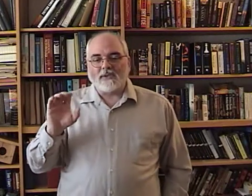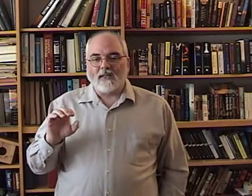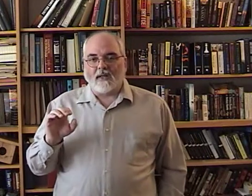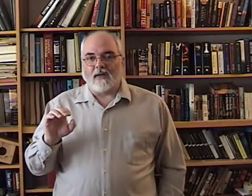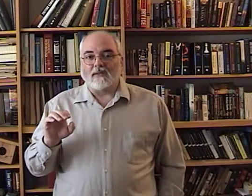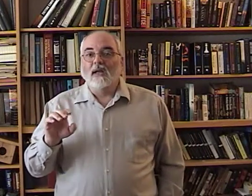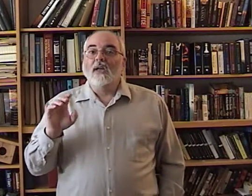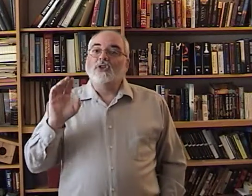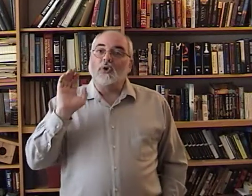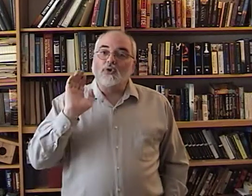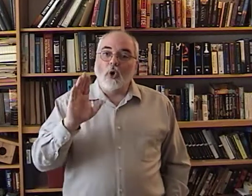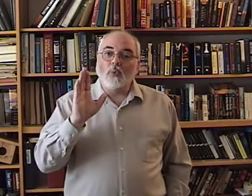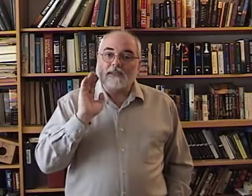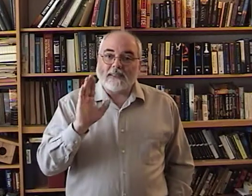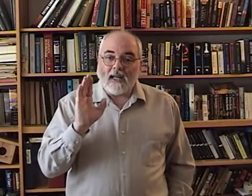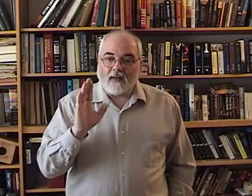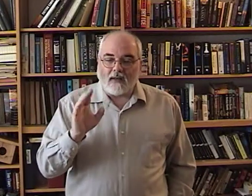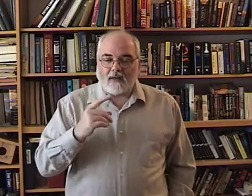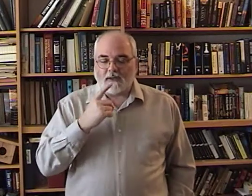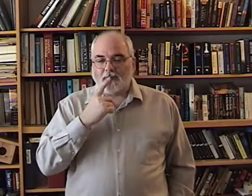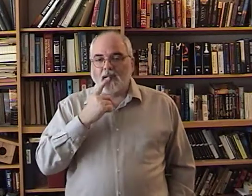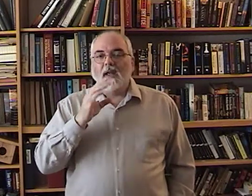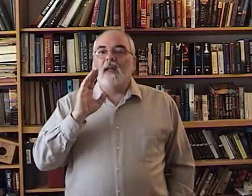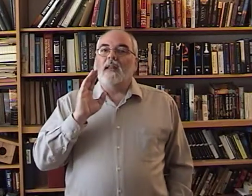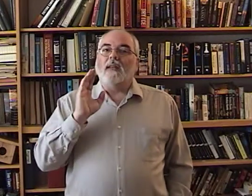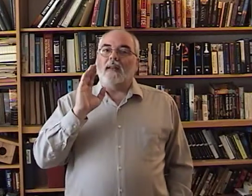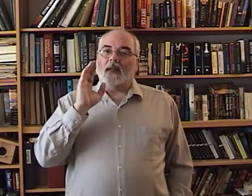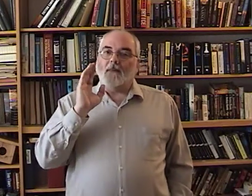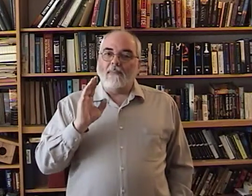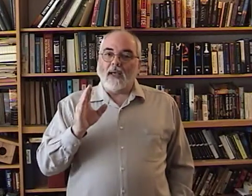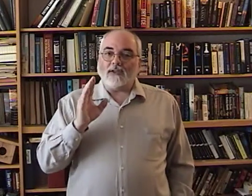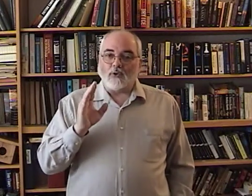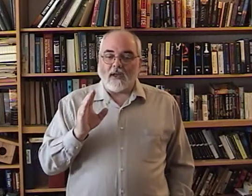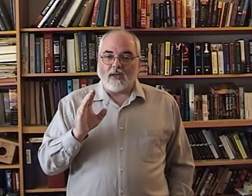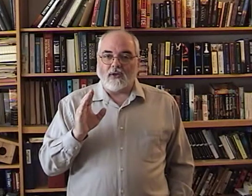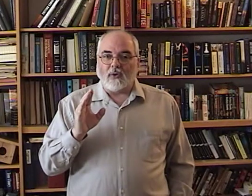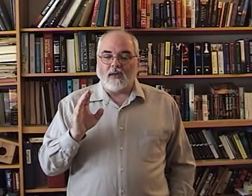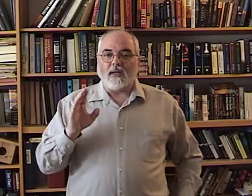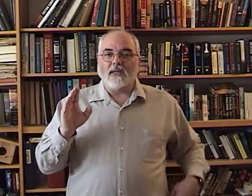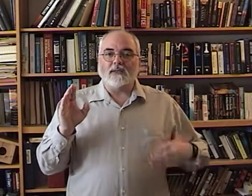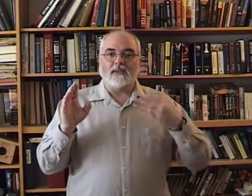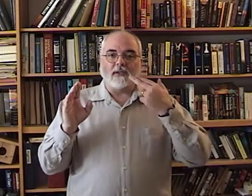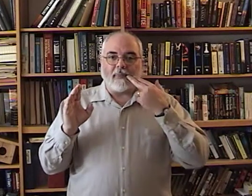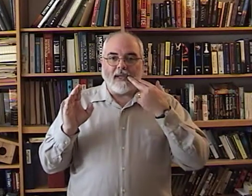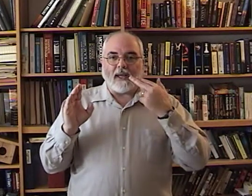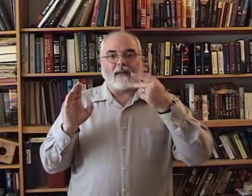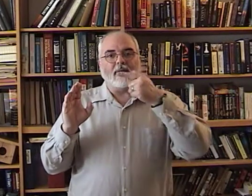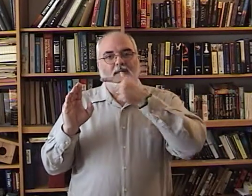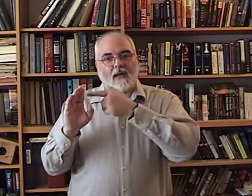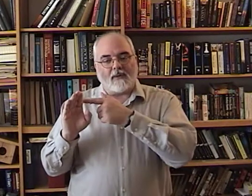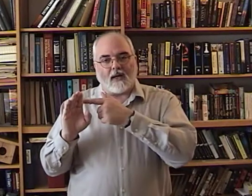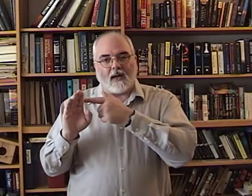see the letters. So don't say the letters. Now, the best way to do it is to speak at the same time.